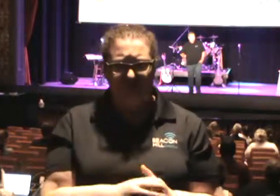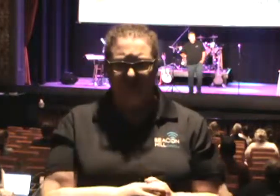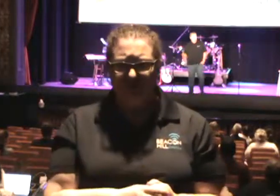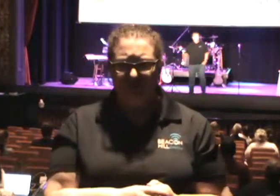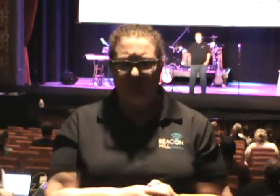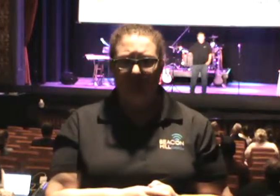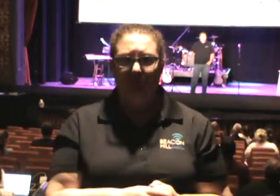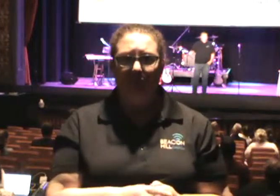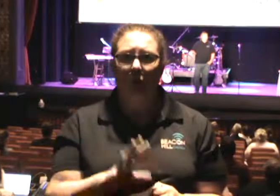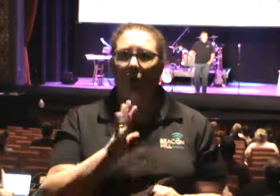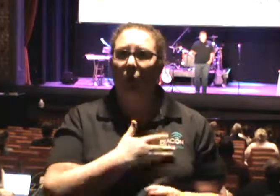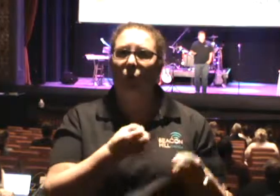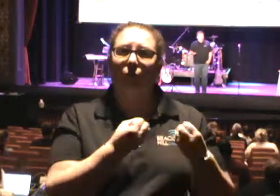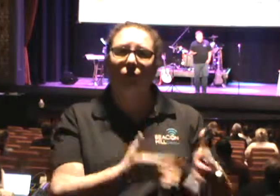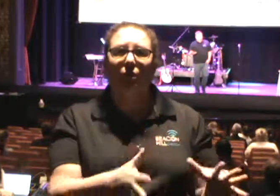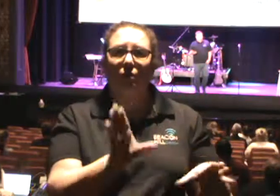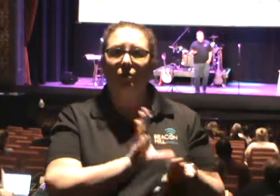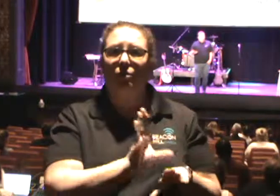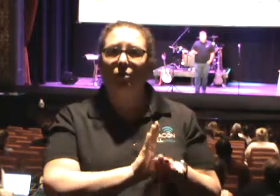He said, we've lost our church.